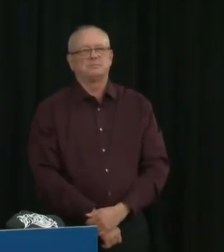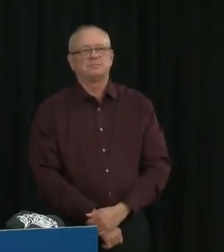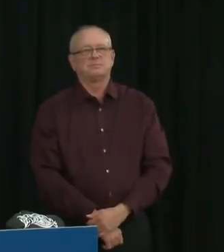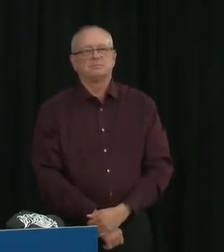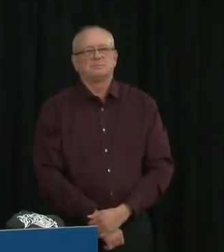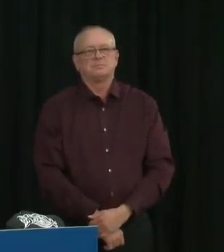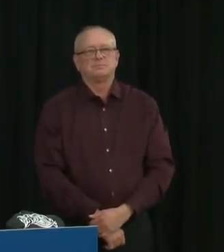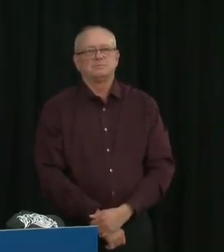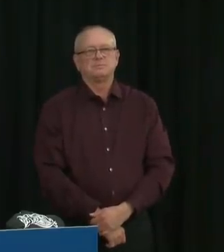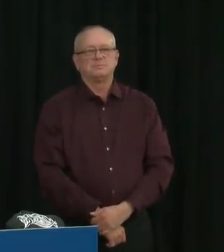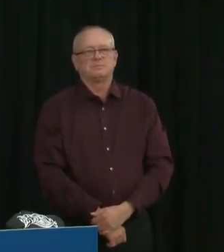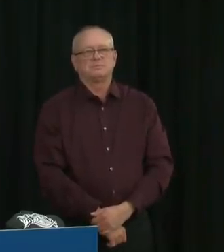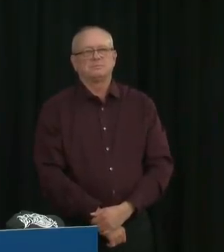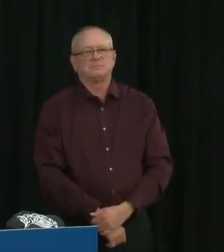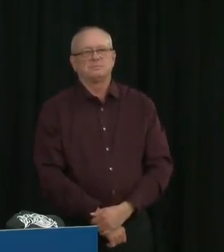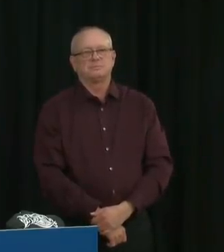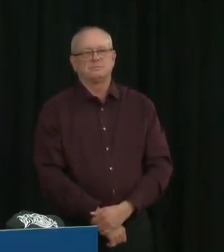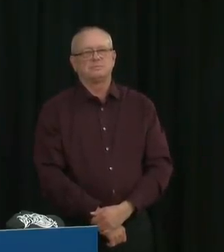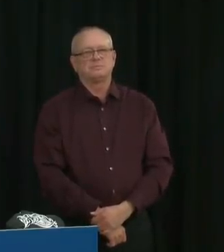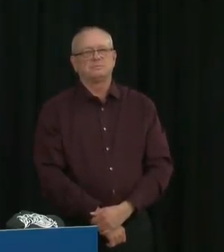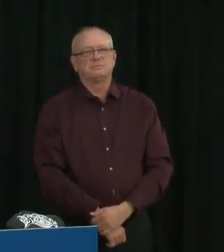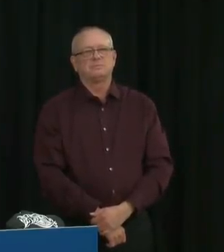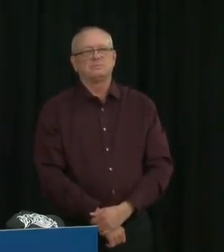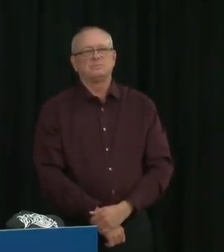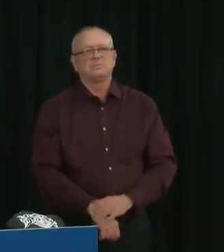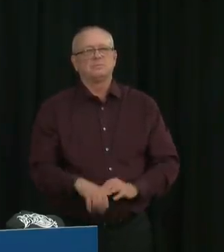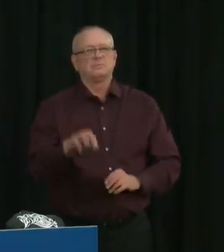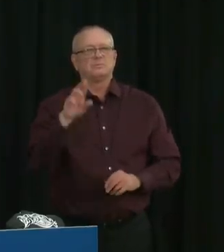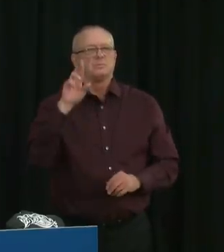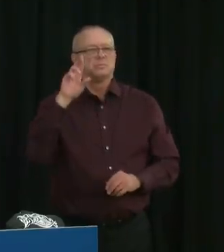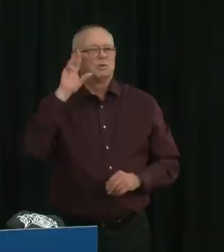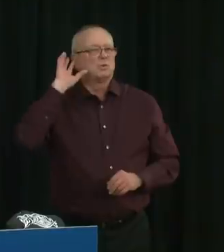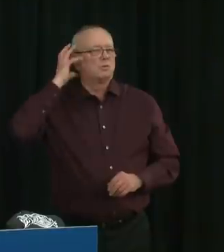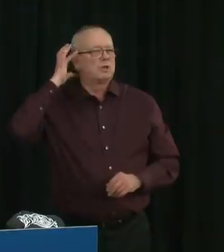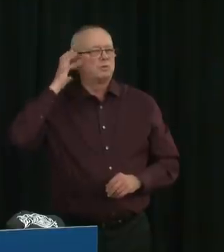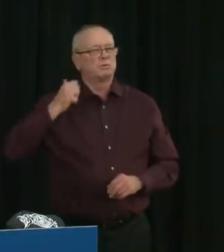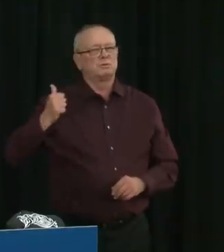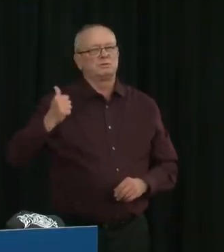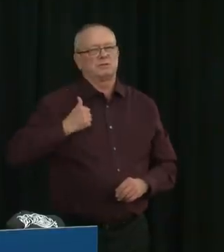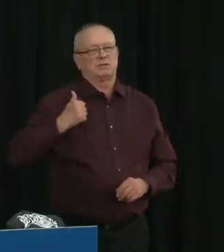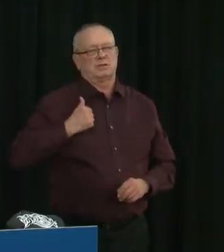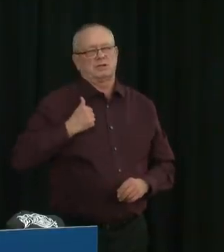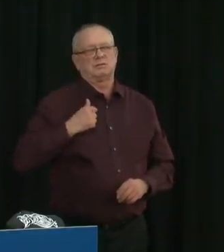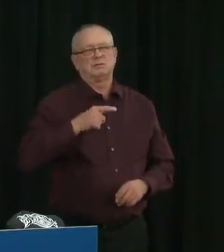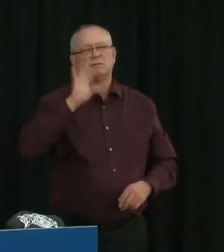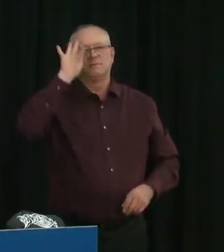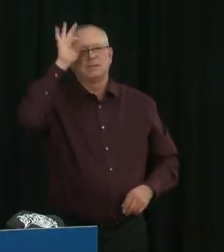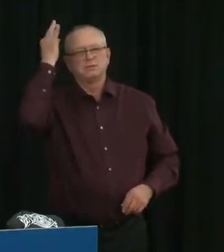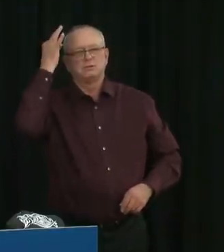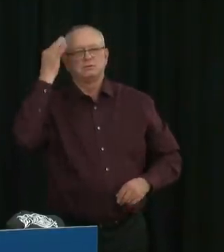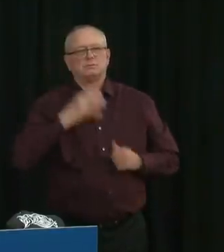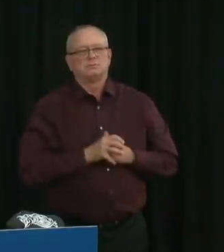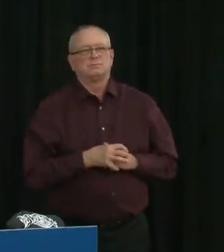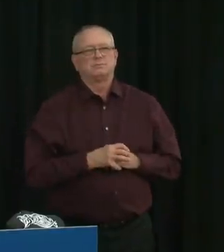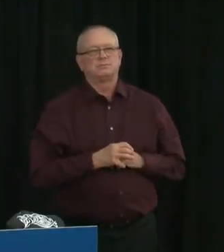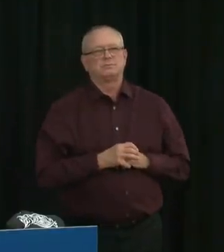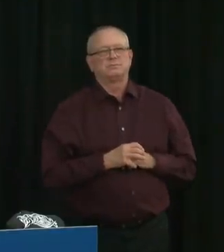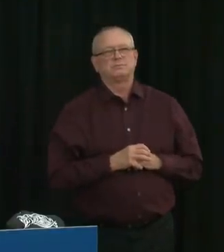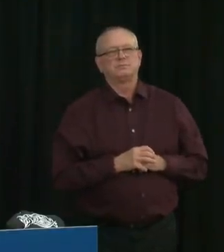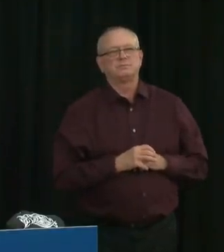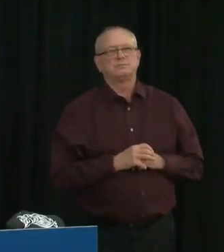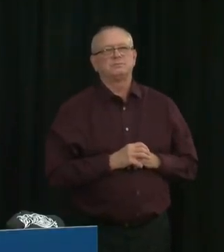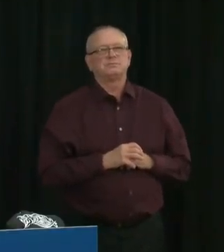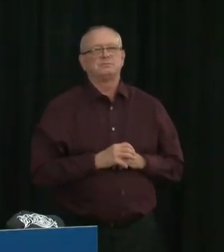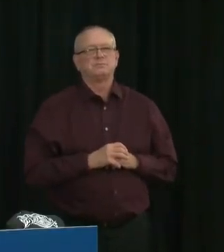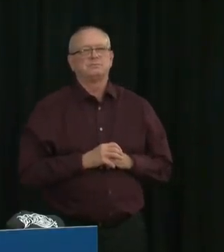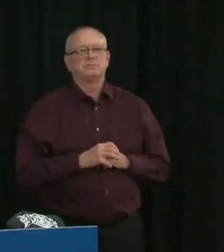First is Audrey Niveau with Radio Canada. Go ahead, Audrey. Hi, Dr. Inshah. I would like to know, as we have seen